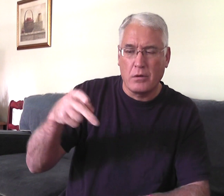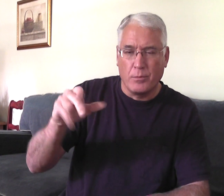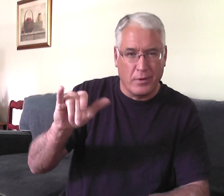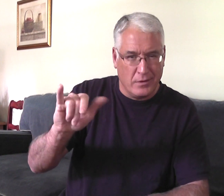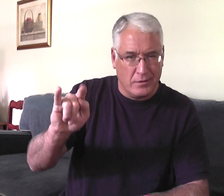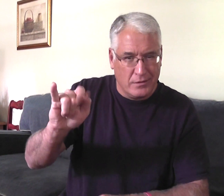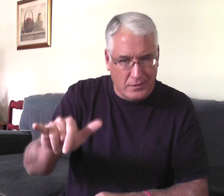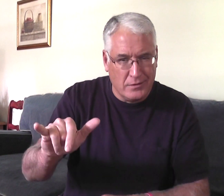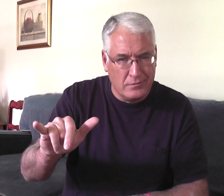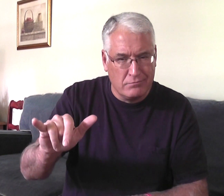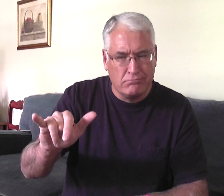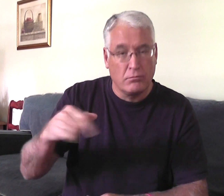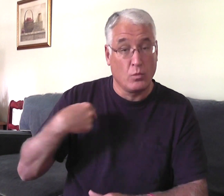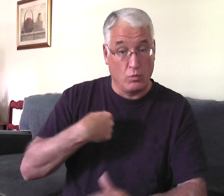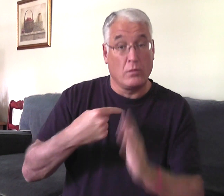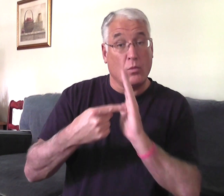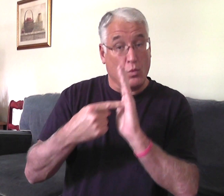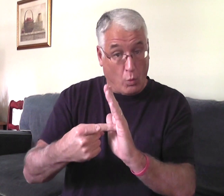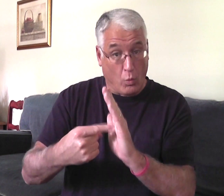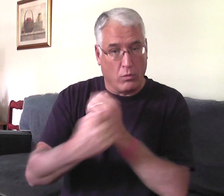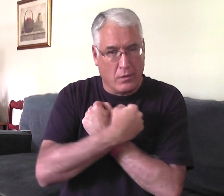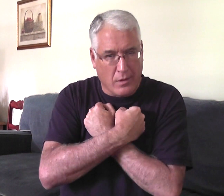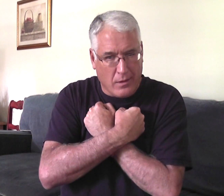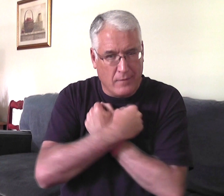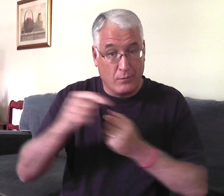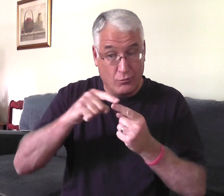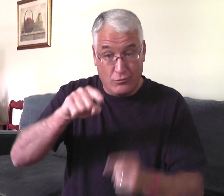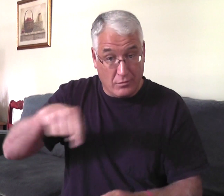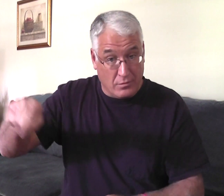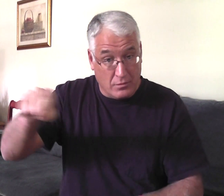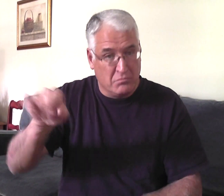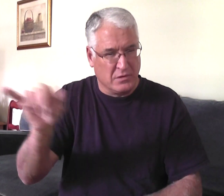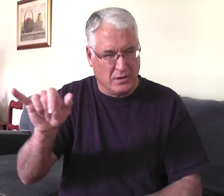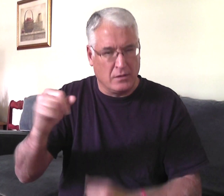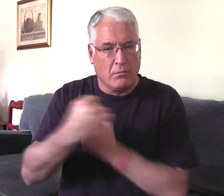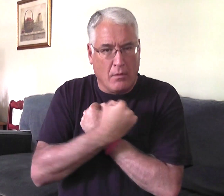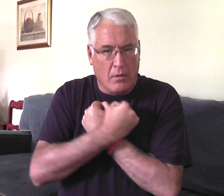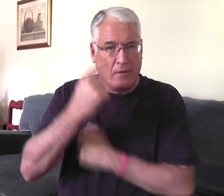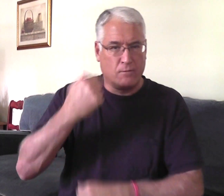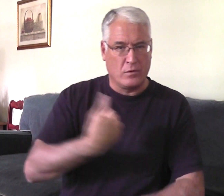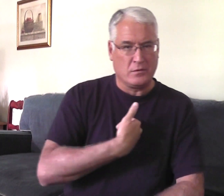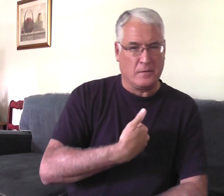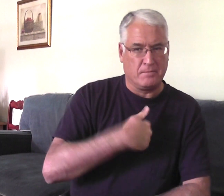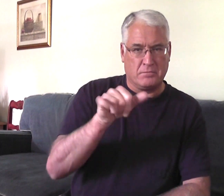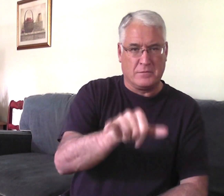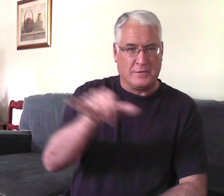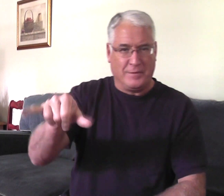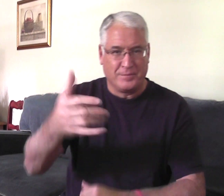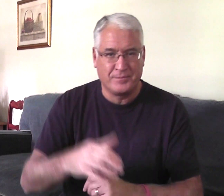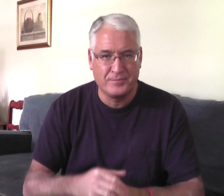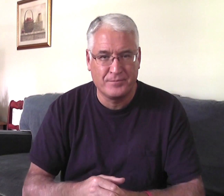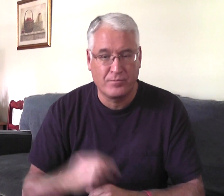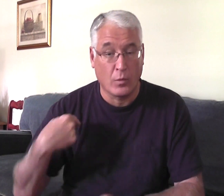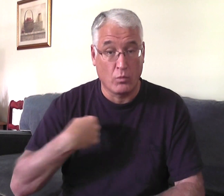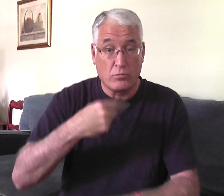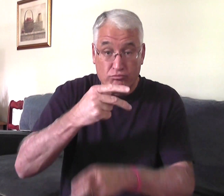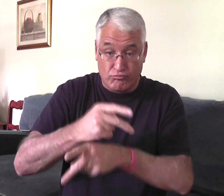we should show hospitality to people. We should show them love. Same as we love ourself.